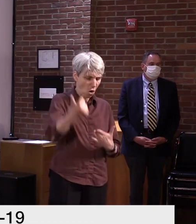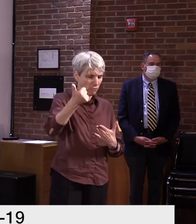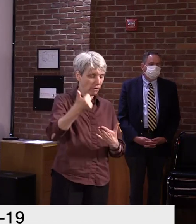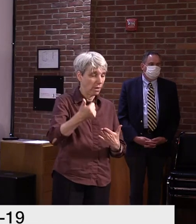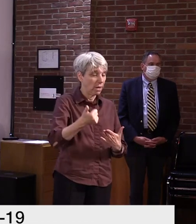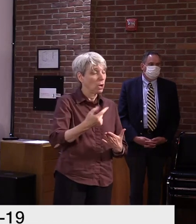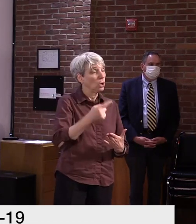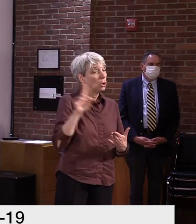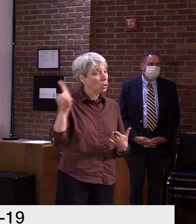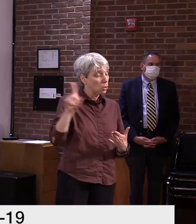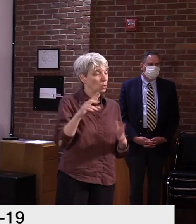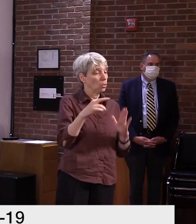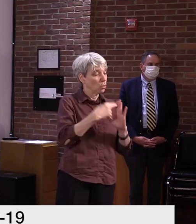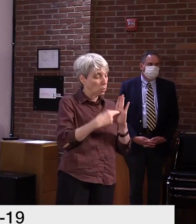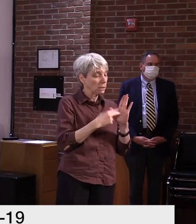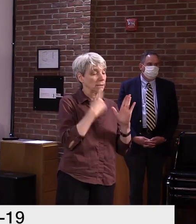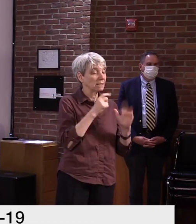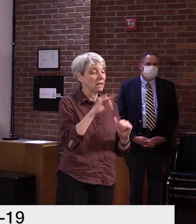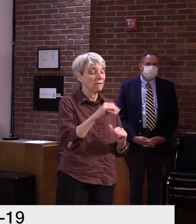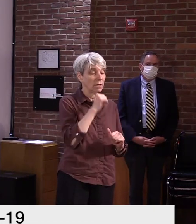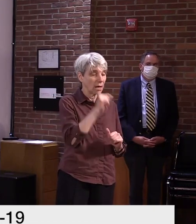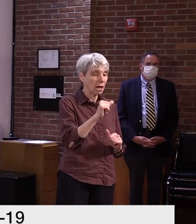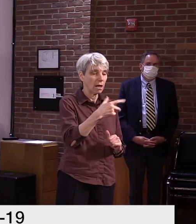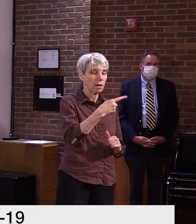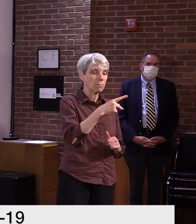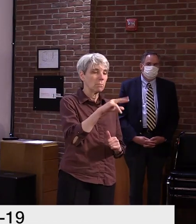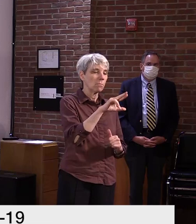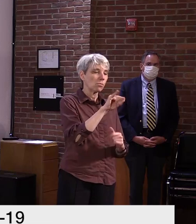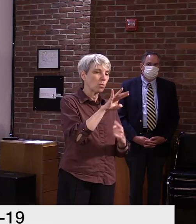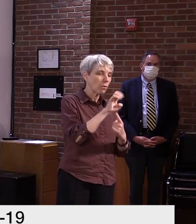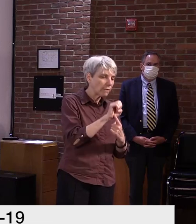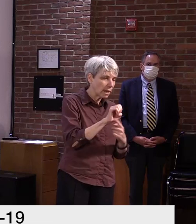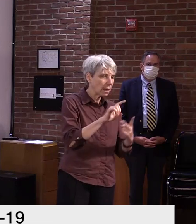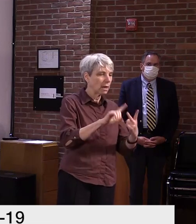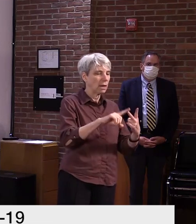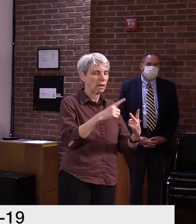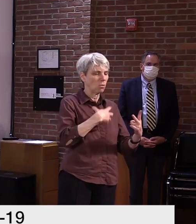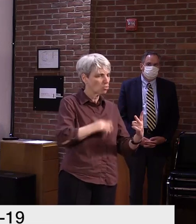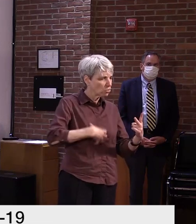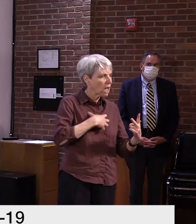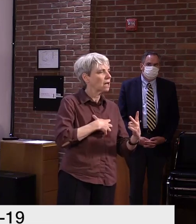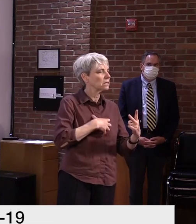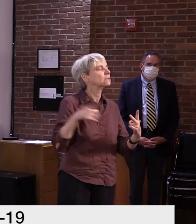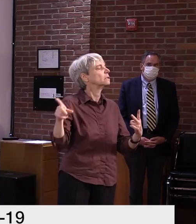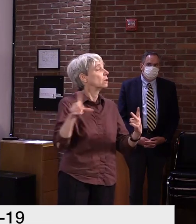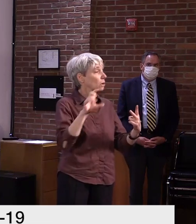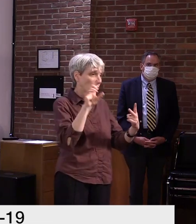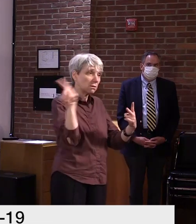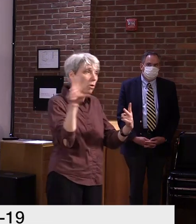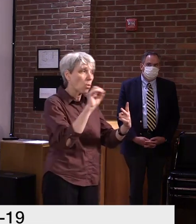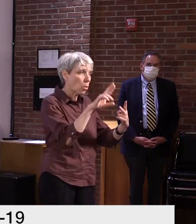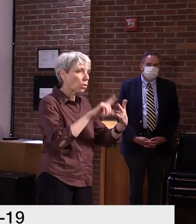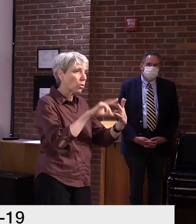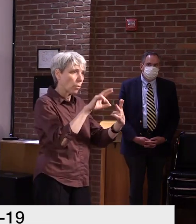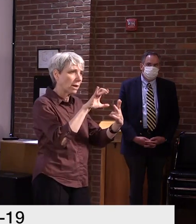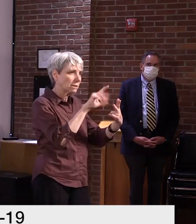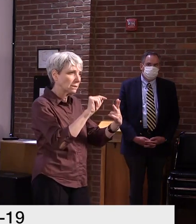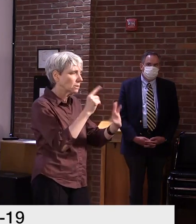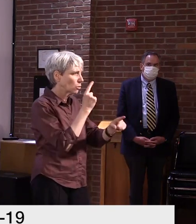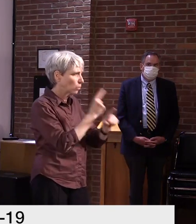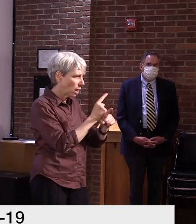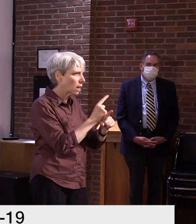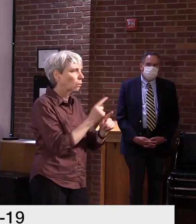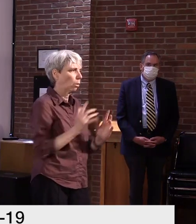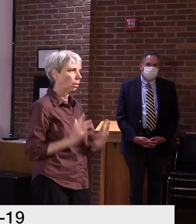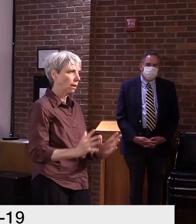grotesque or unsafe to traffic. Yeah. Inflammatory or racist. You know, I would, I would categorize that. Uh, but your,